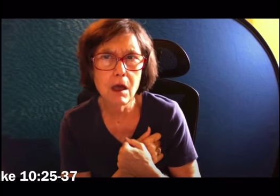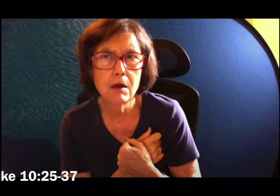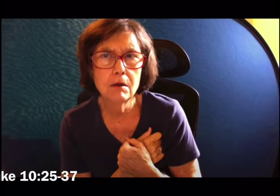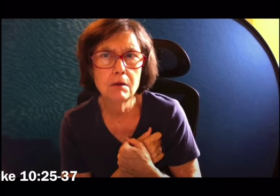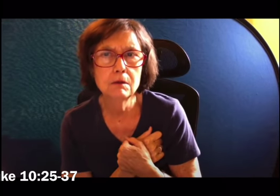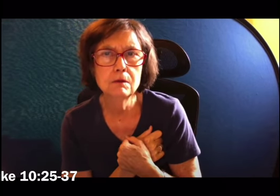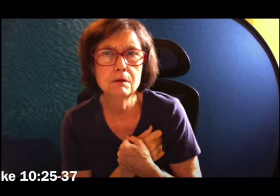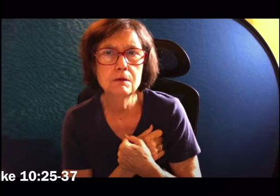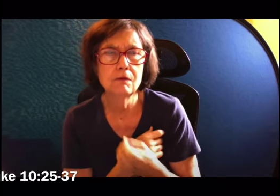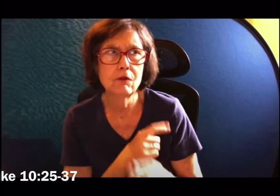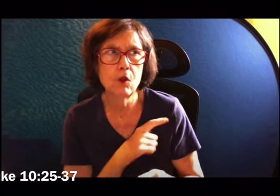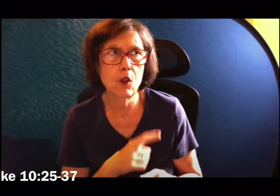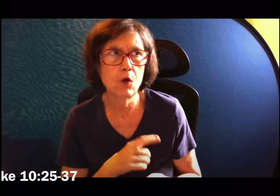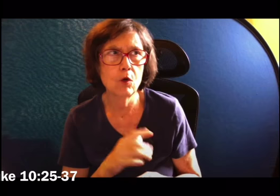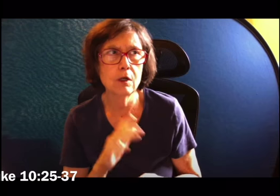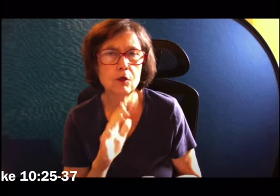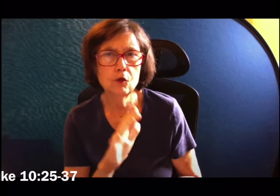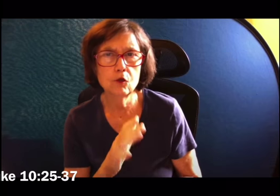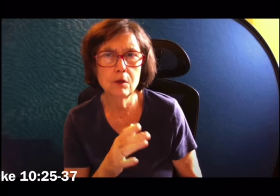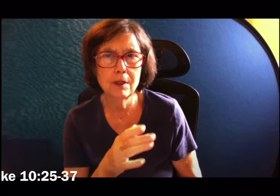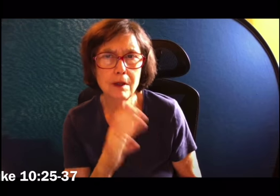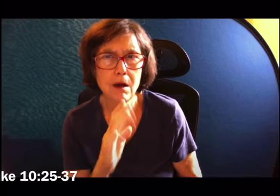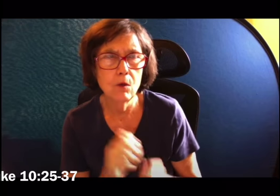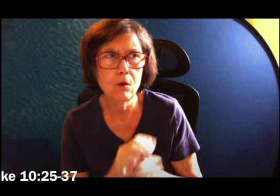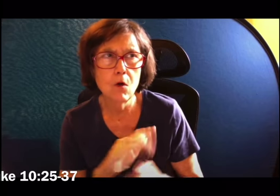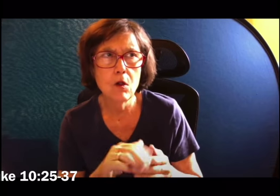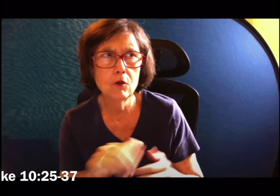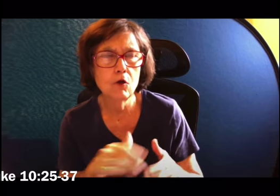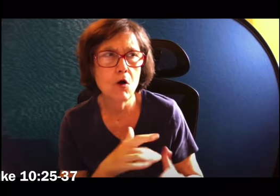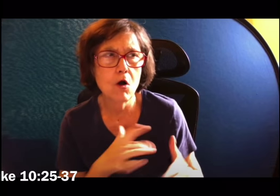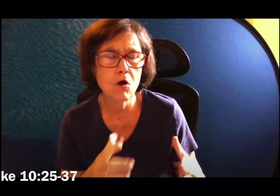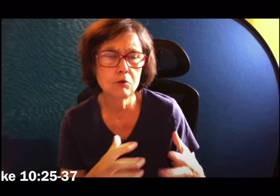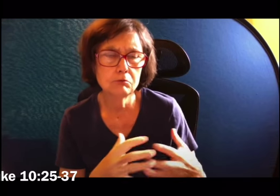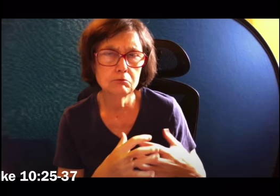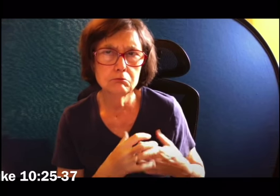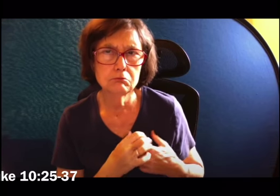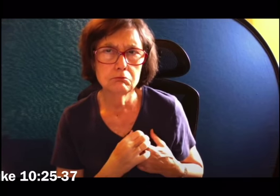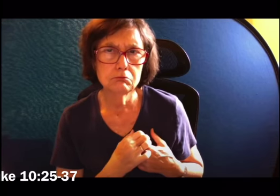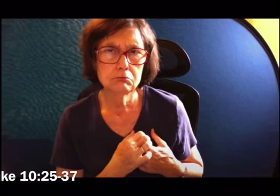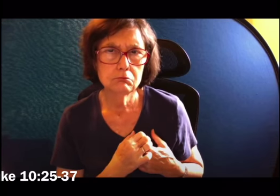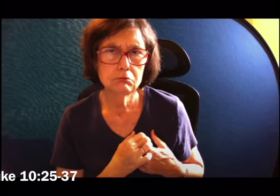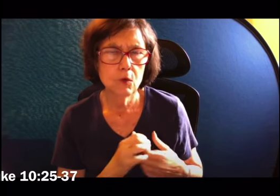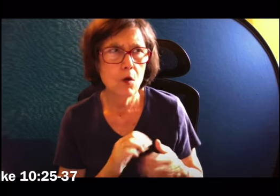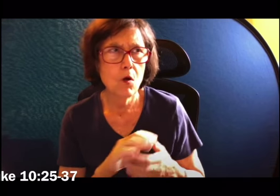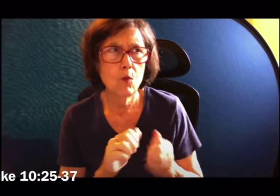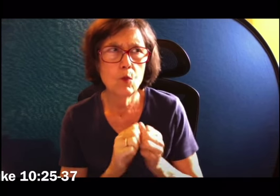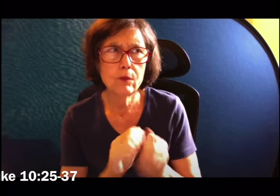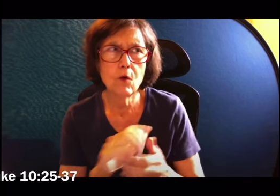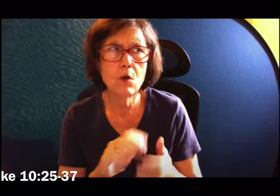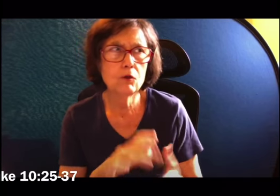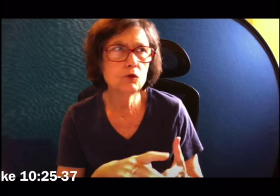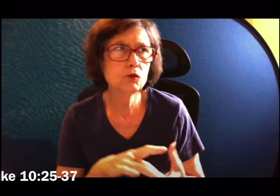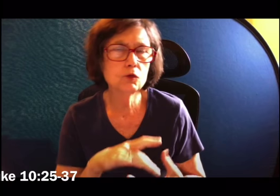And Jesus said to him, what is written in the law? How do you read it? He said in reply,